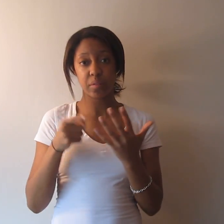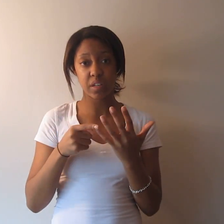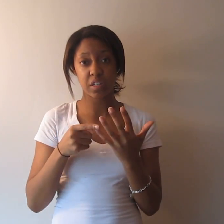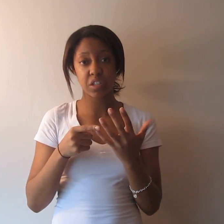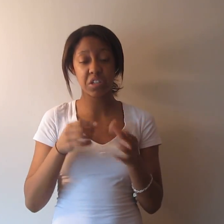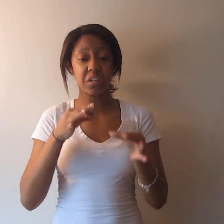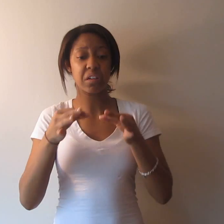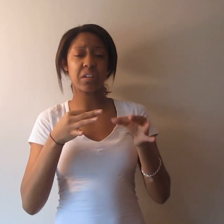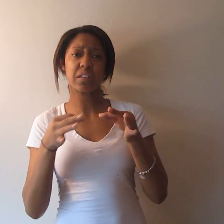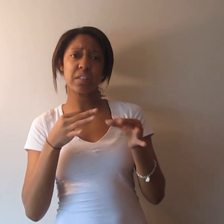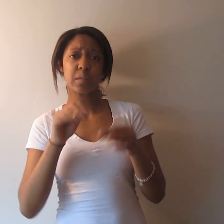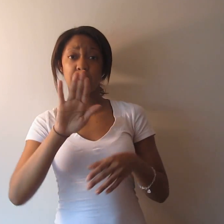as you can see here.